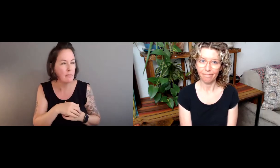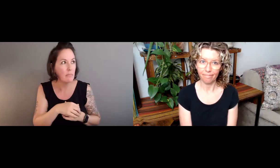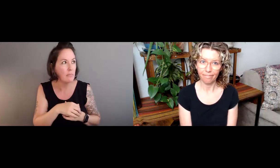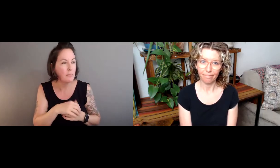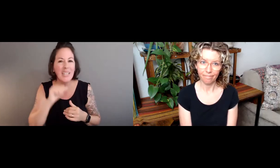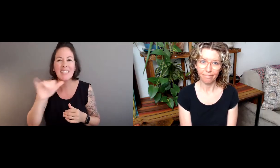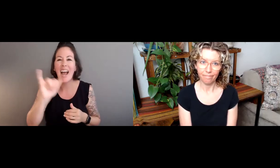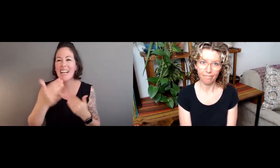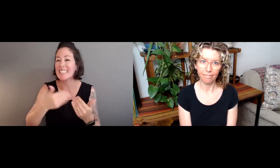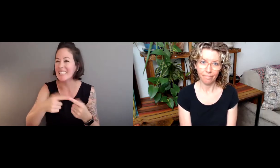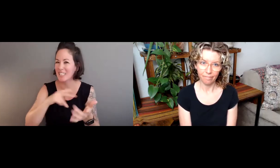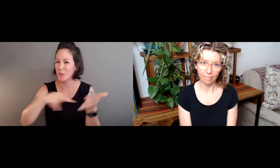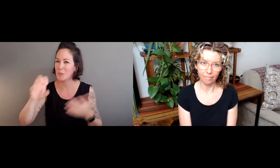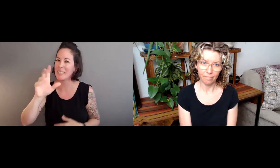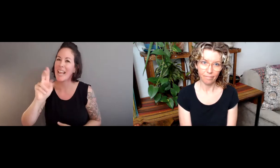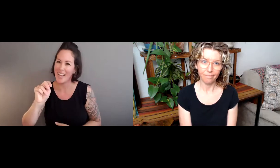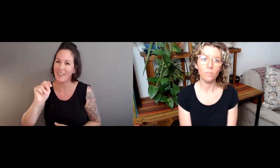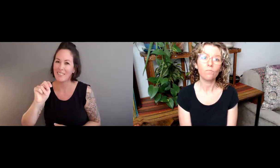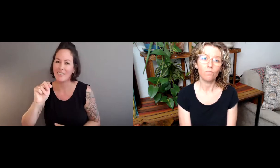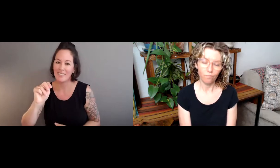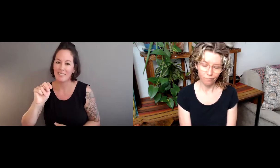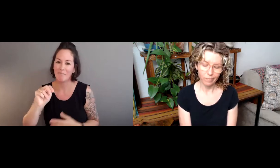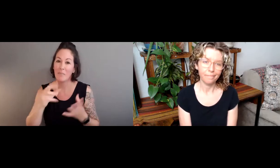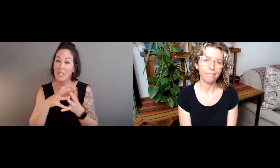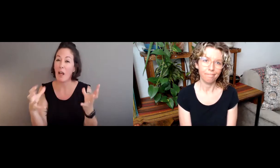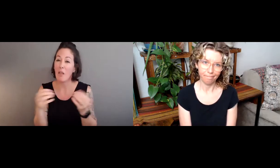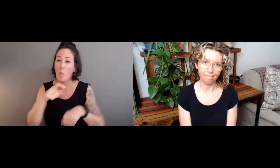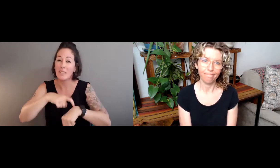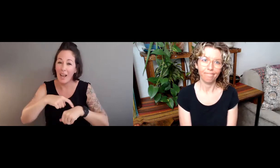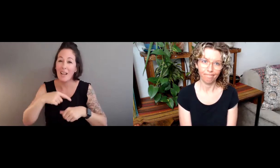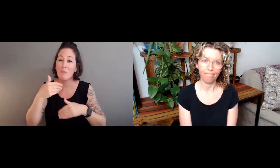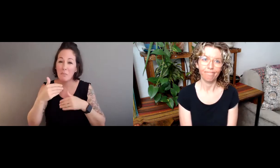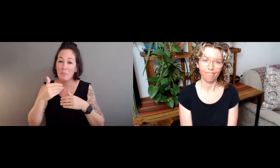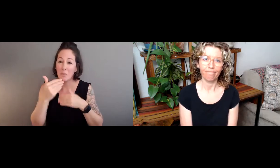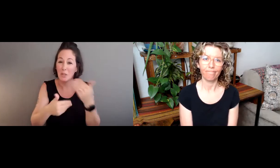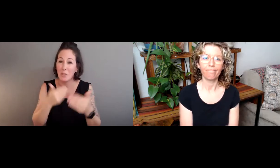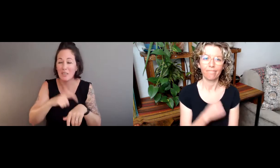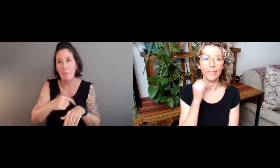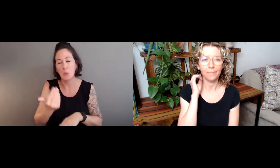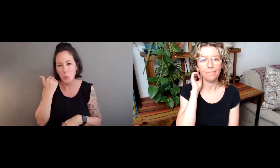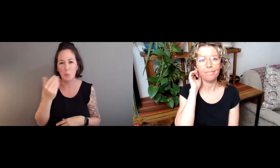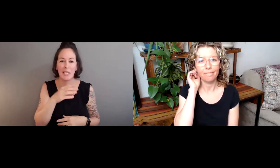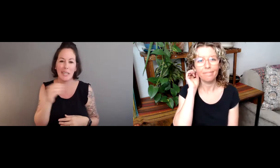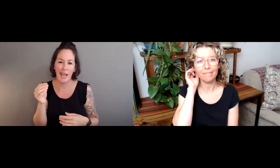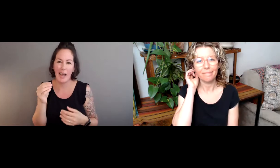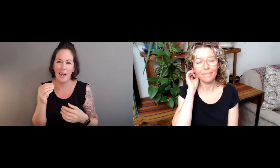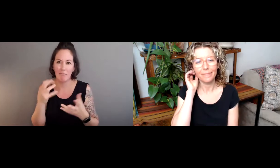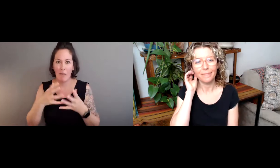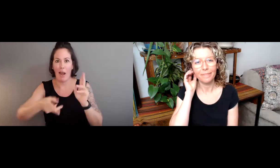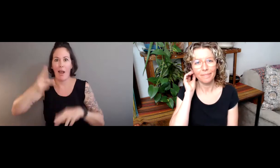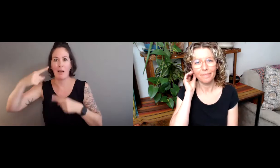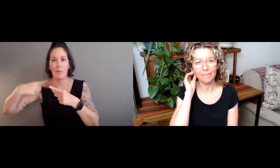as well as the identifying information. But it's not as easy to scan. It takes a lot more time.